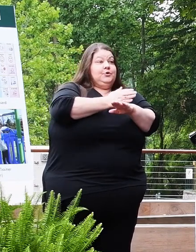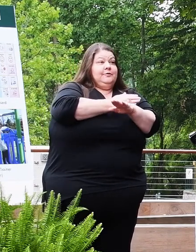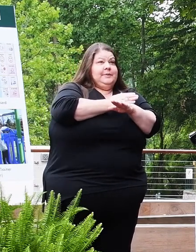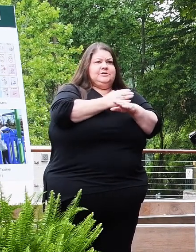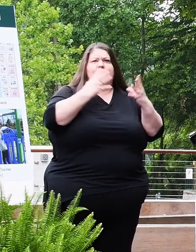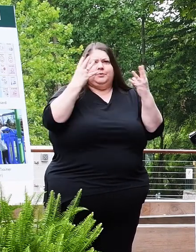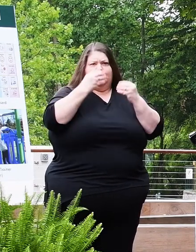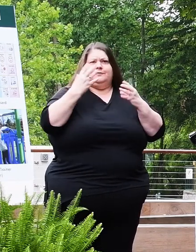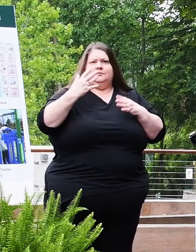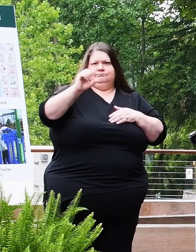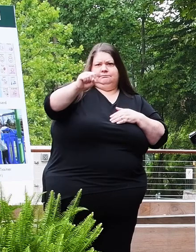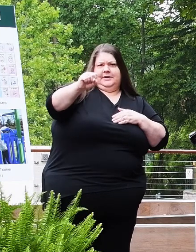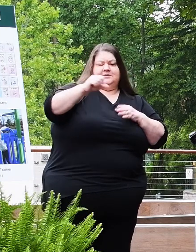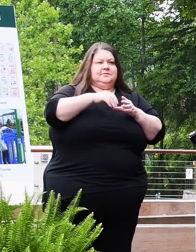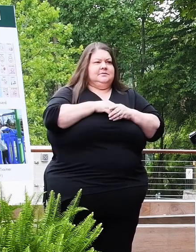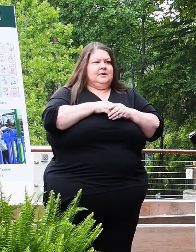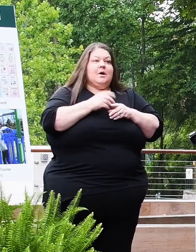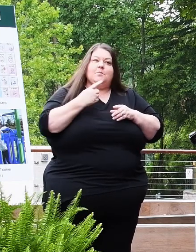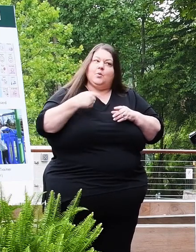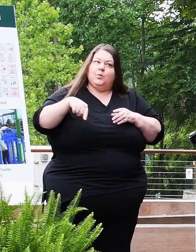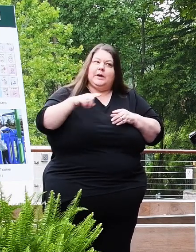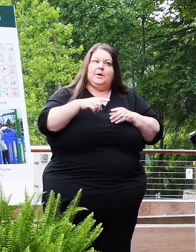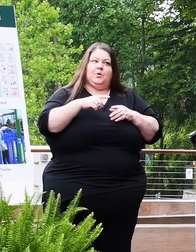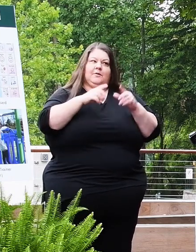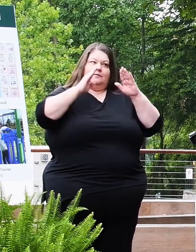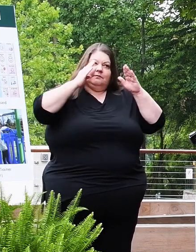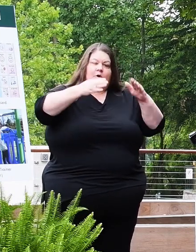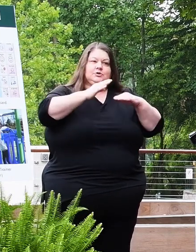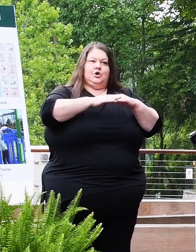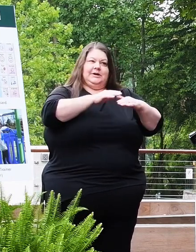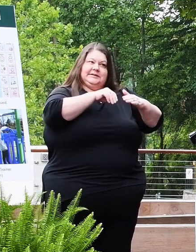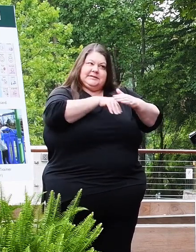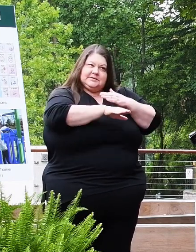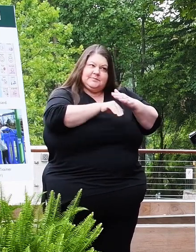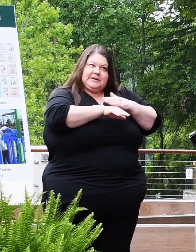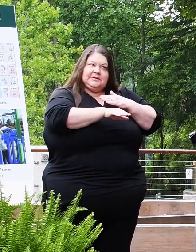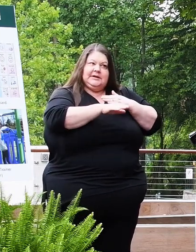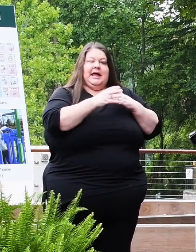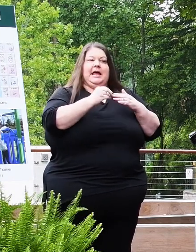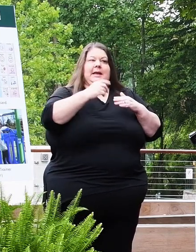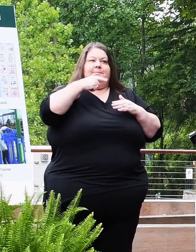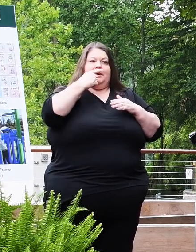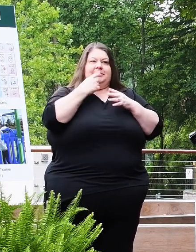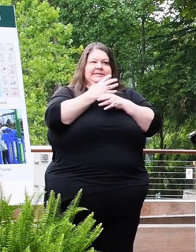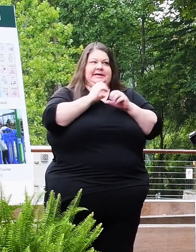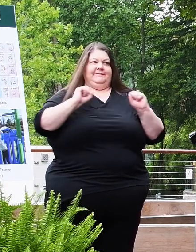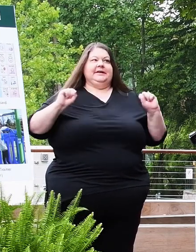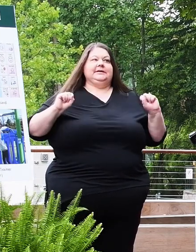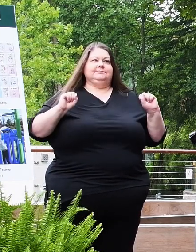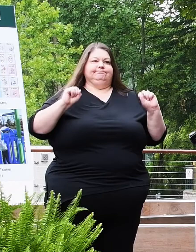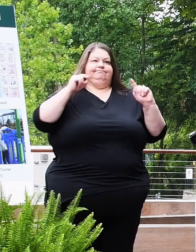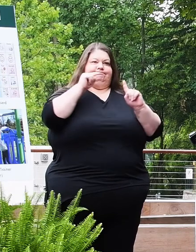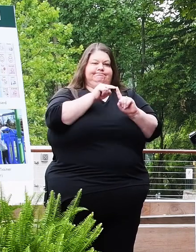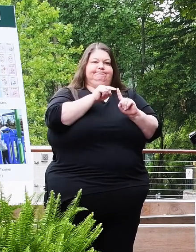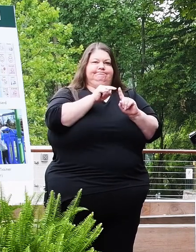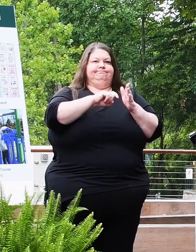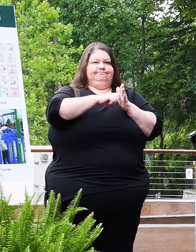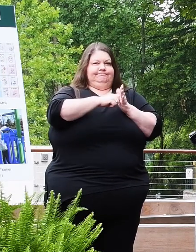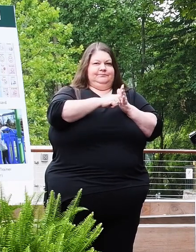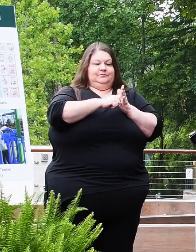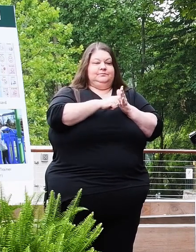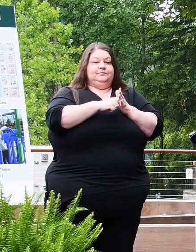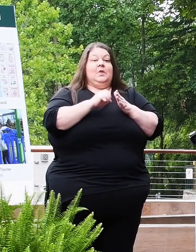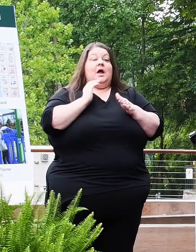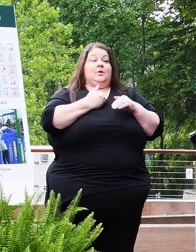pleasing, we were focused on the accessibility and public safety of all visitors. The county and our department have been